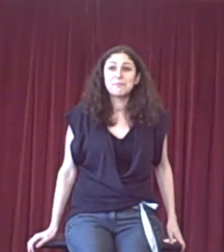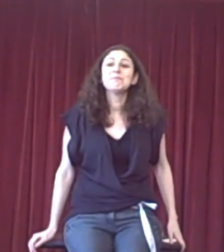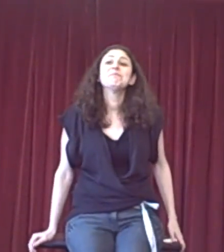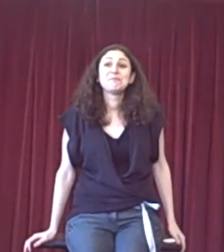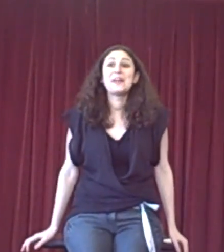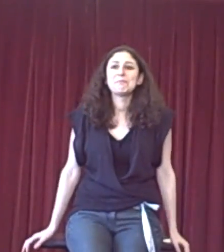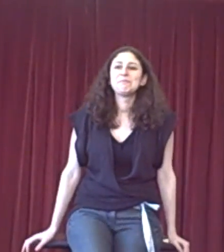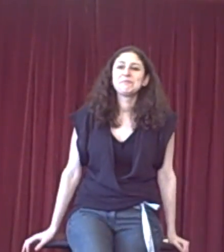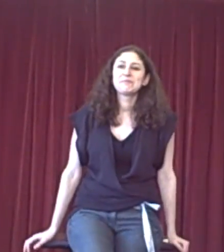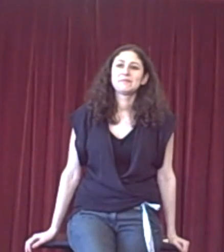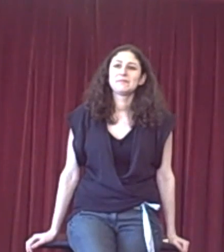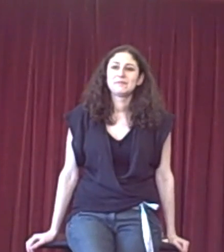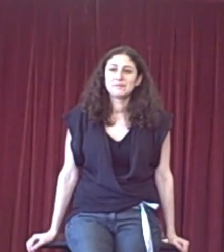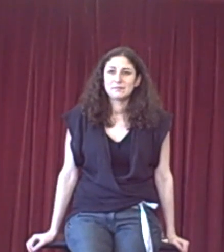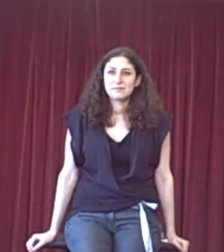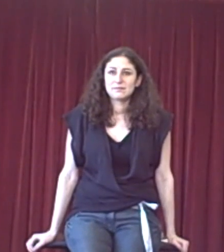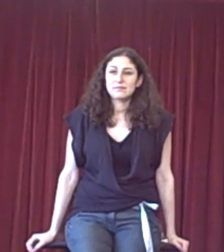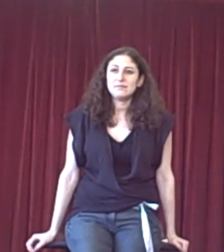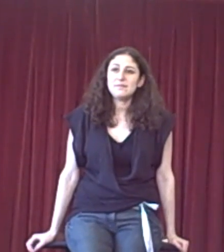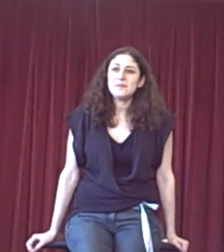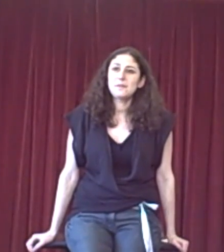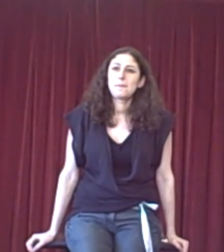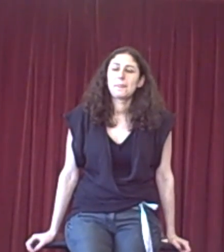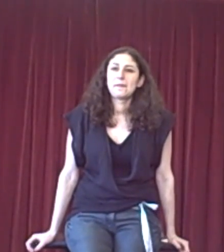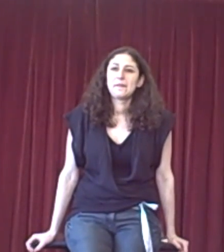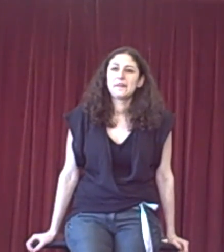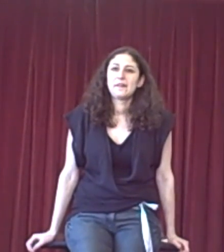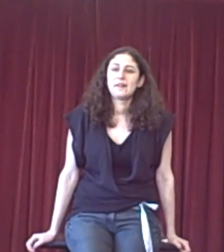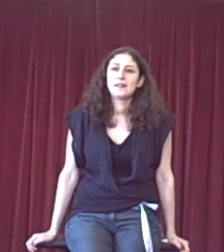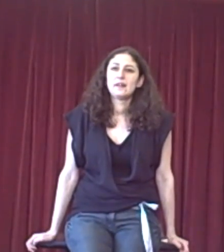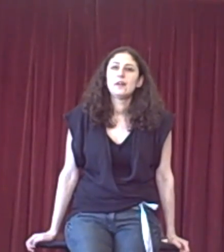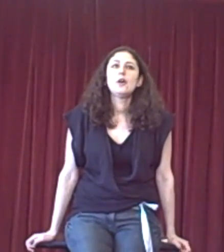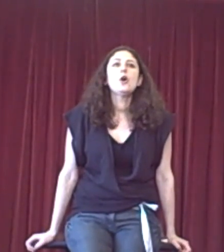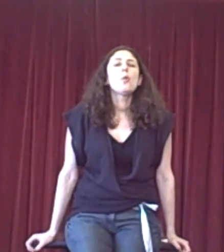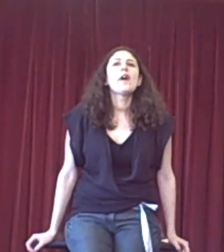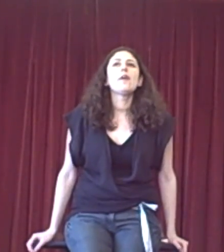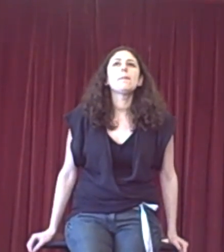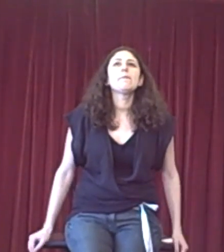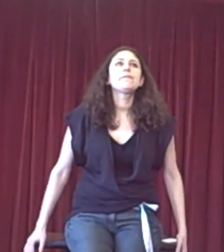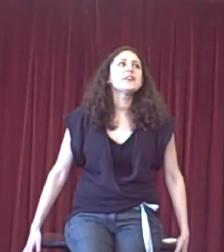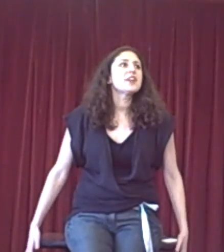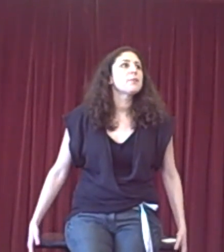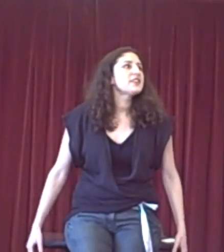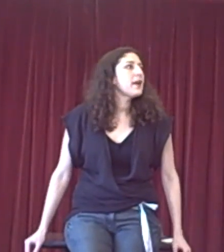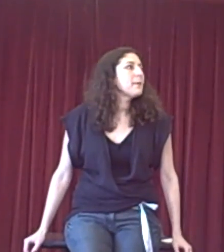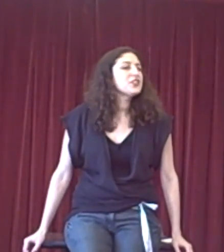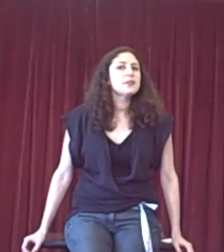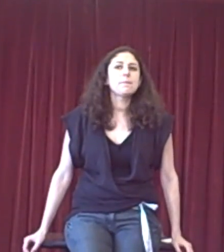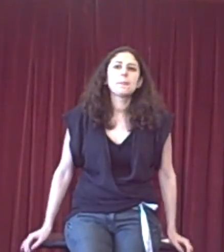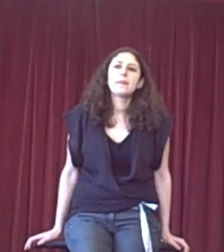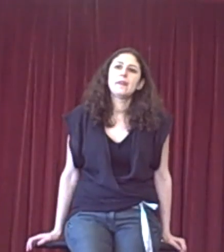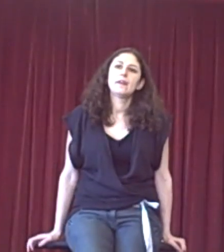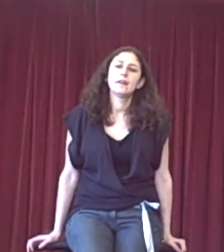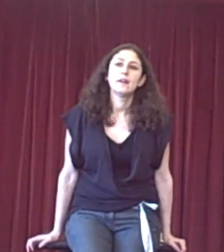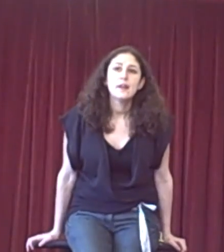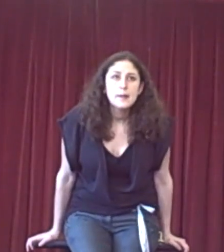Do you not run the risk of being accused of putting words in their mouth, though? Well, for example... Especially if do it even more effectively.